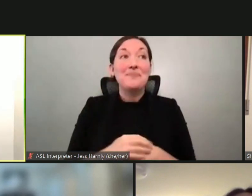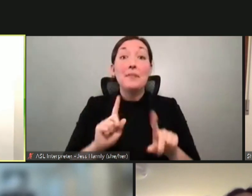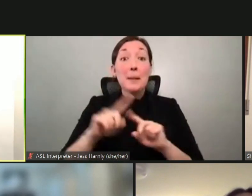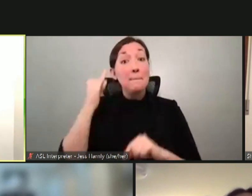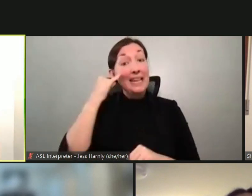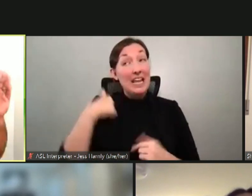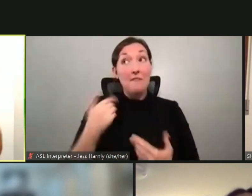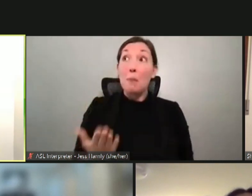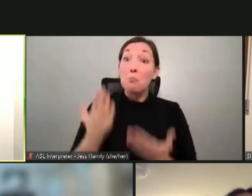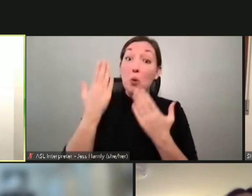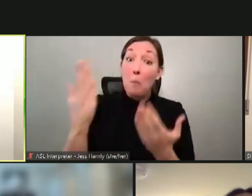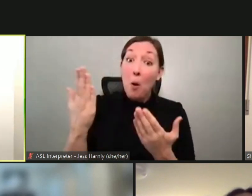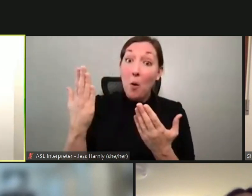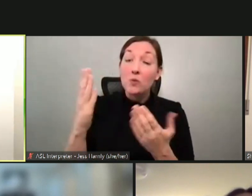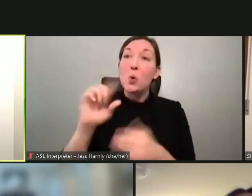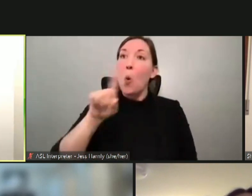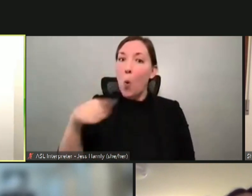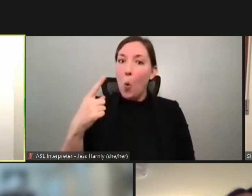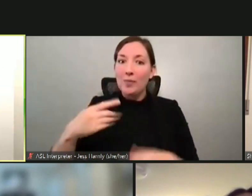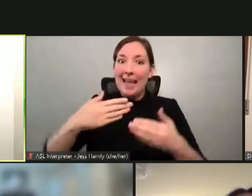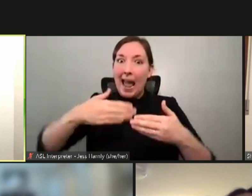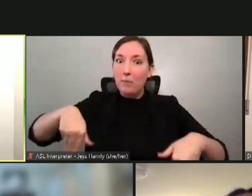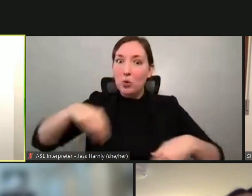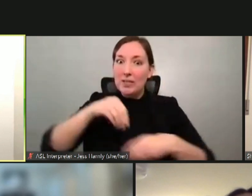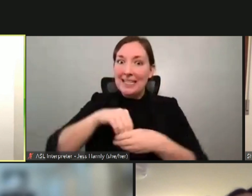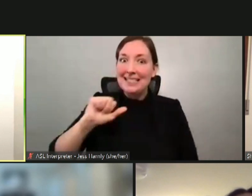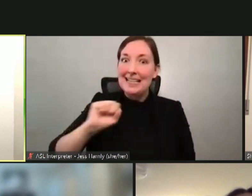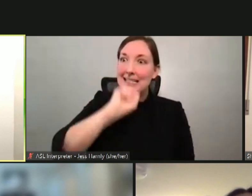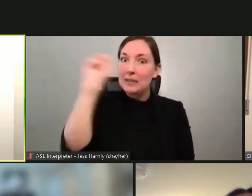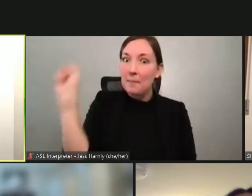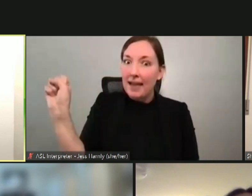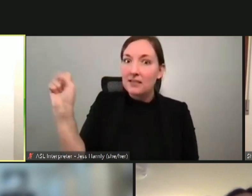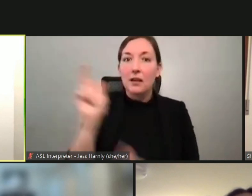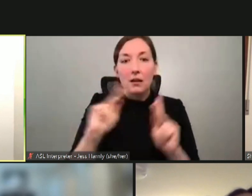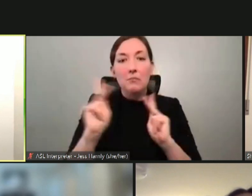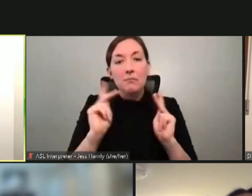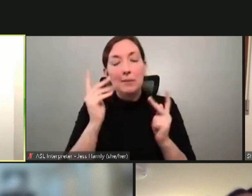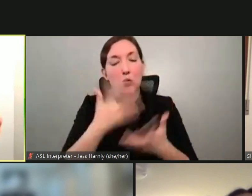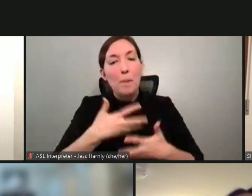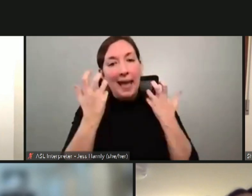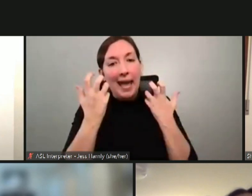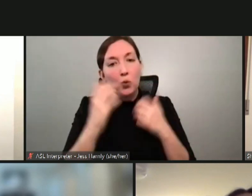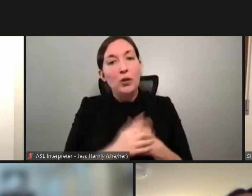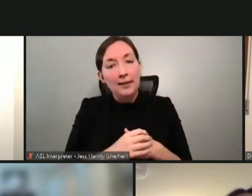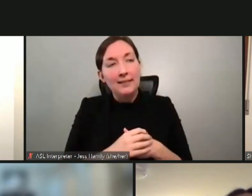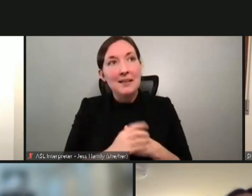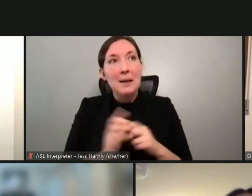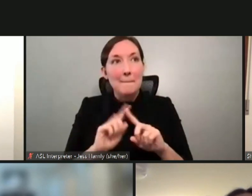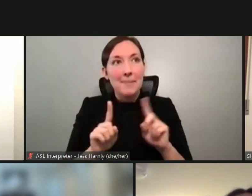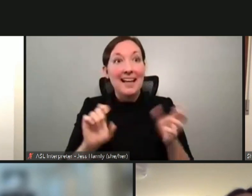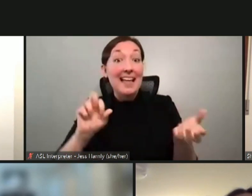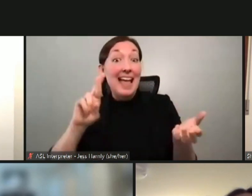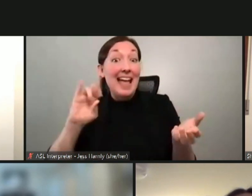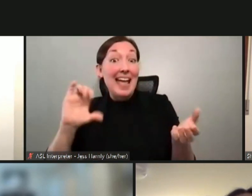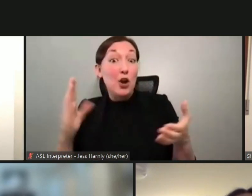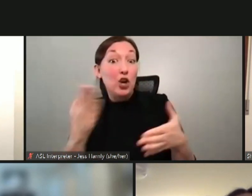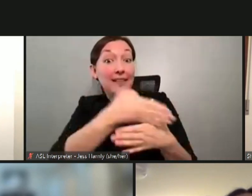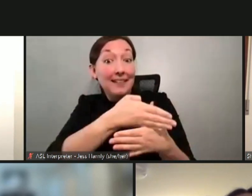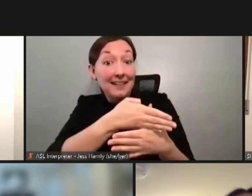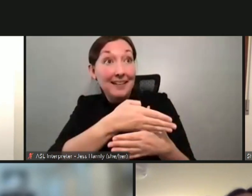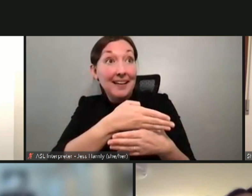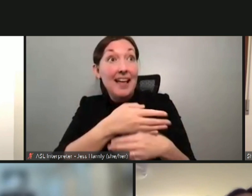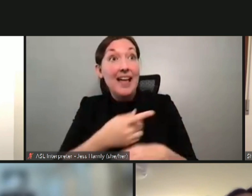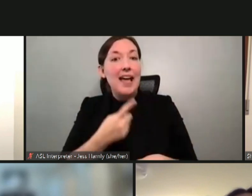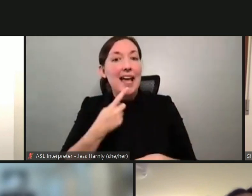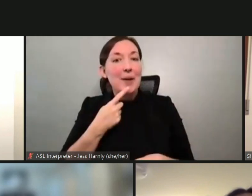propose that and saying that only amputees in space, people would get angry at me. Um, but I would, I would say we, we